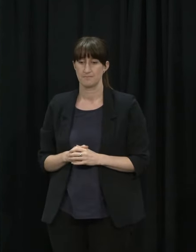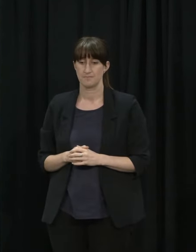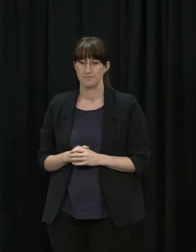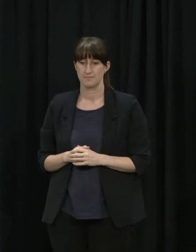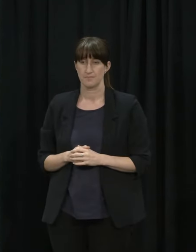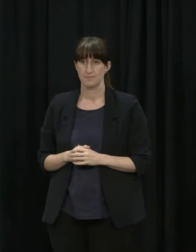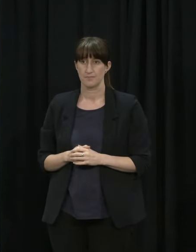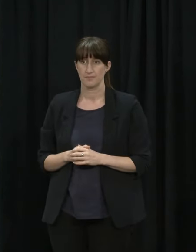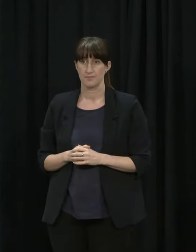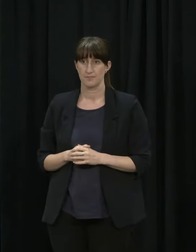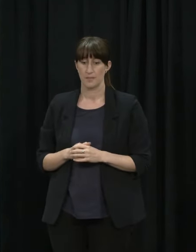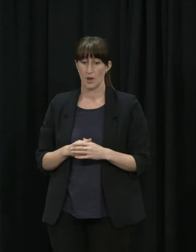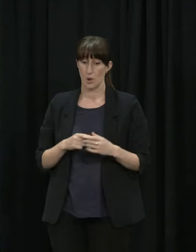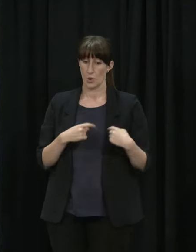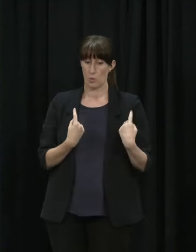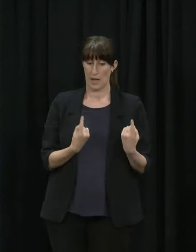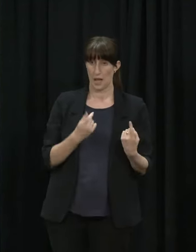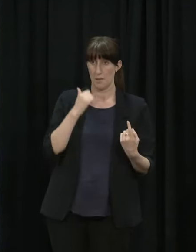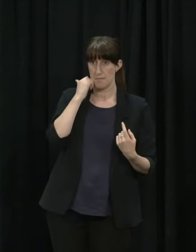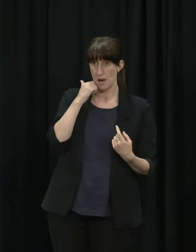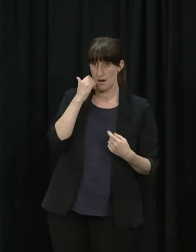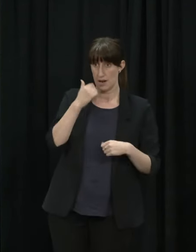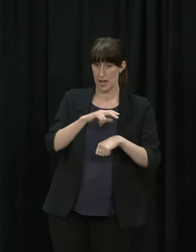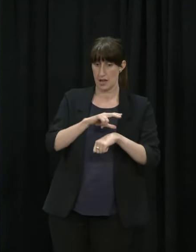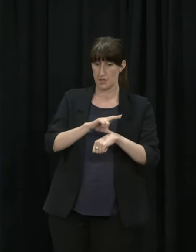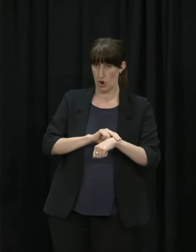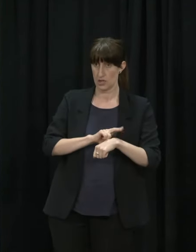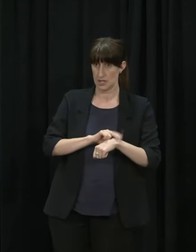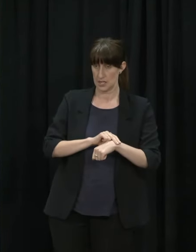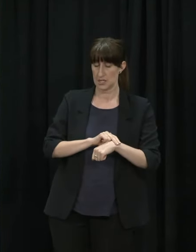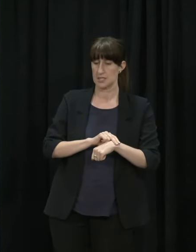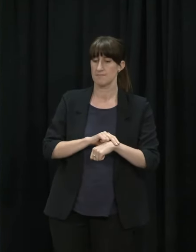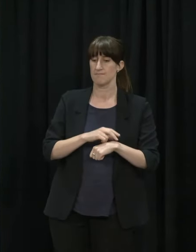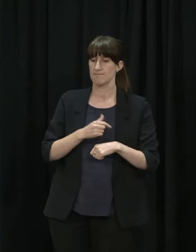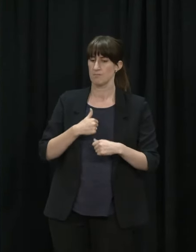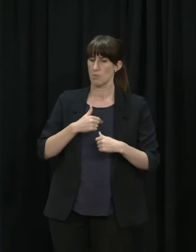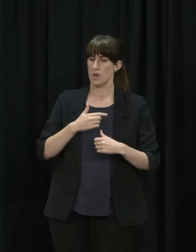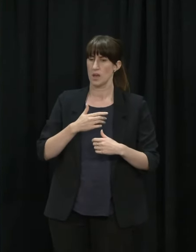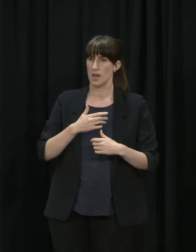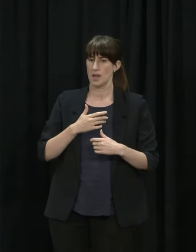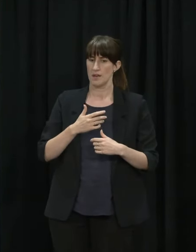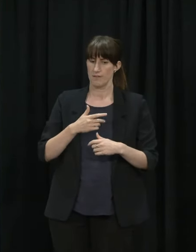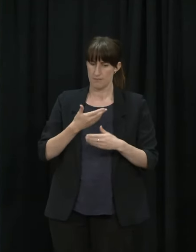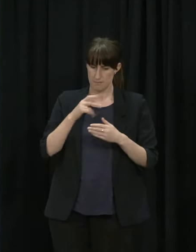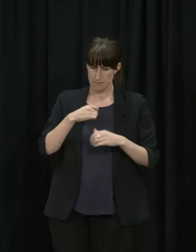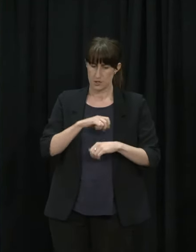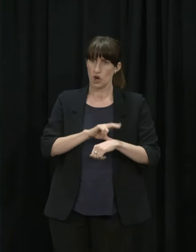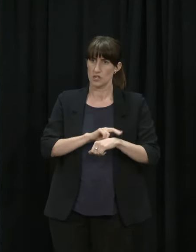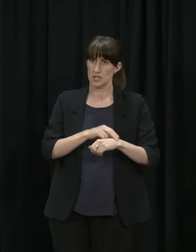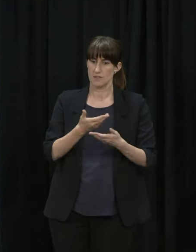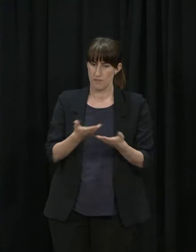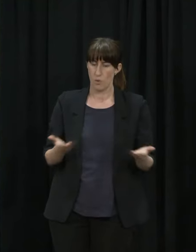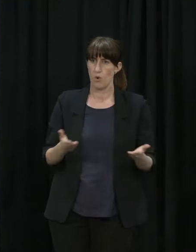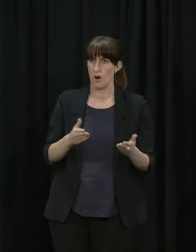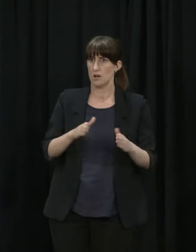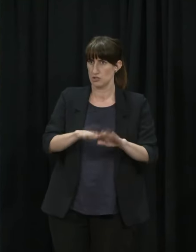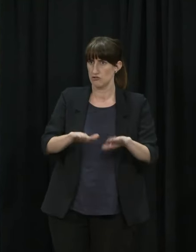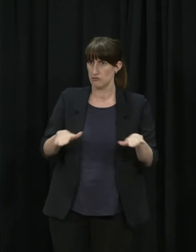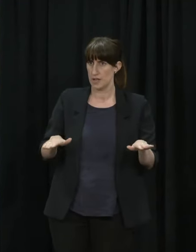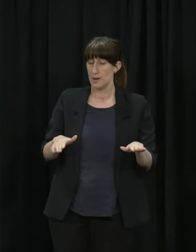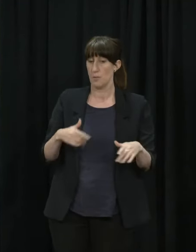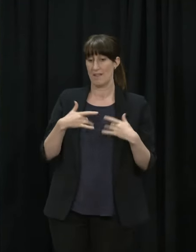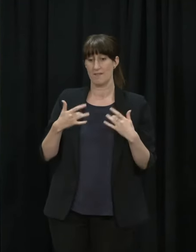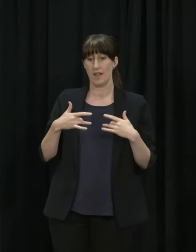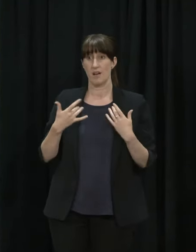As Māori pediatricians we're encouraged to see the government making a commitment to bi-Māori for